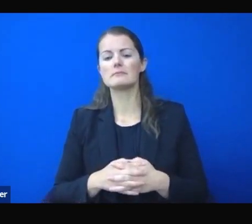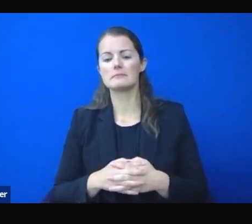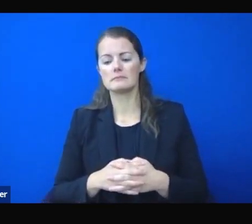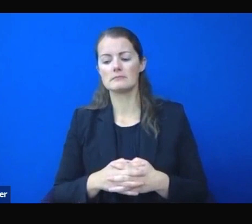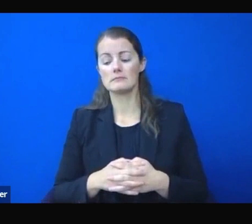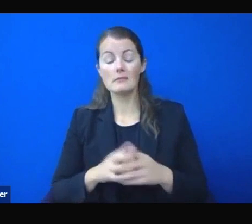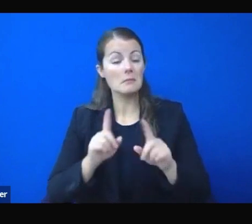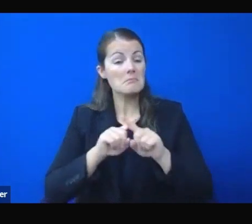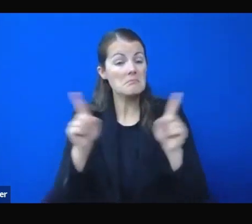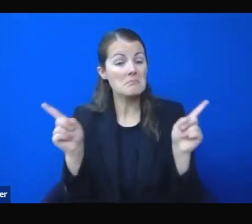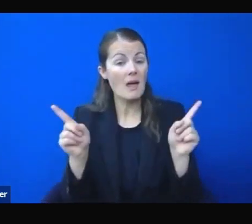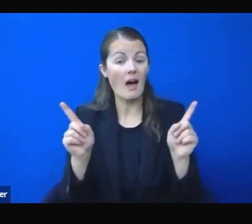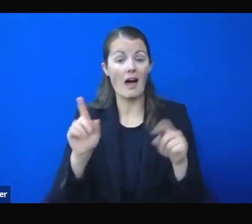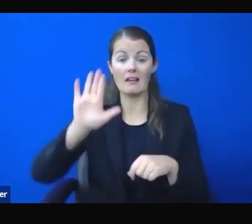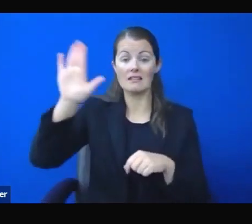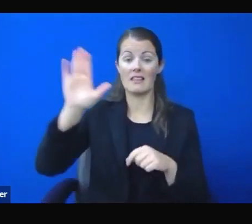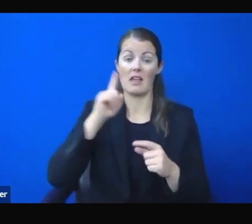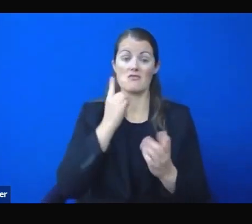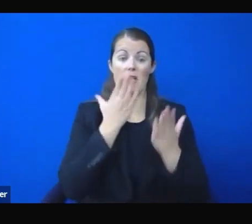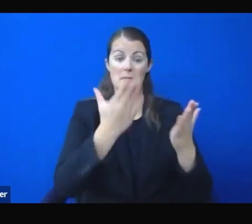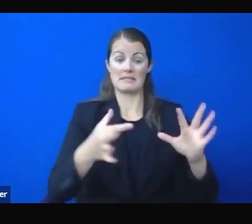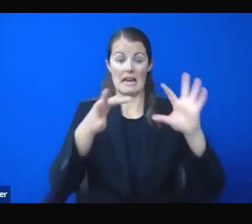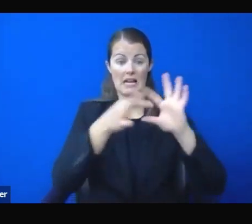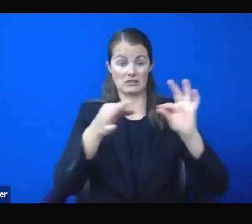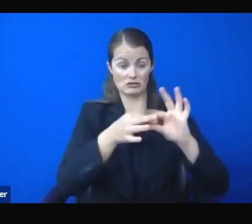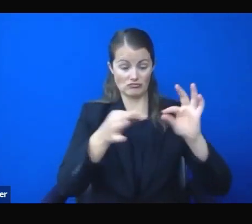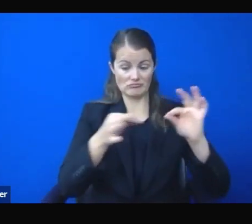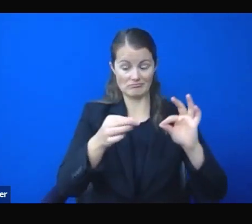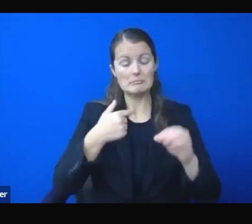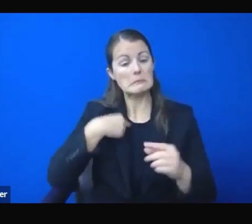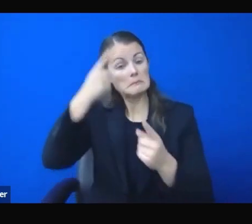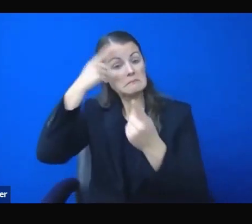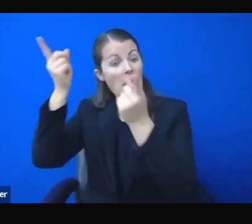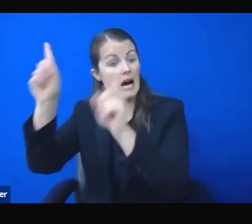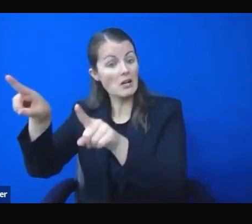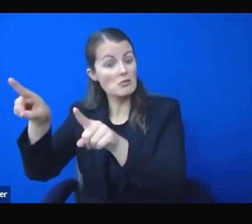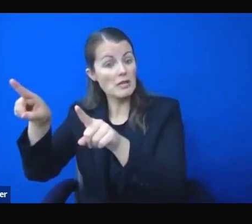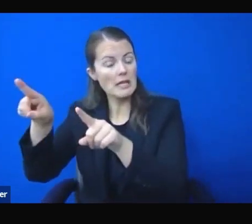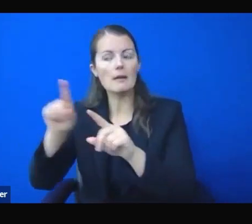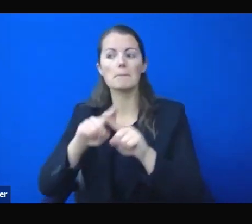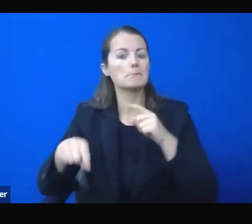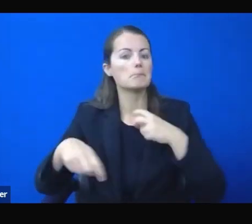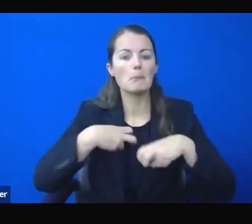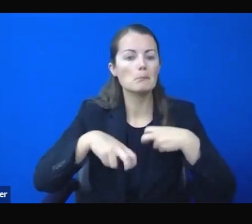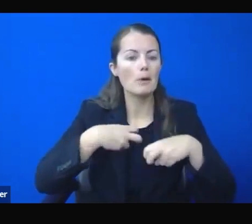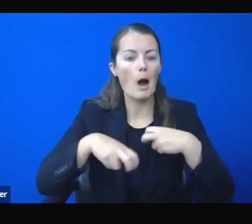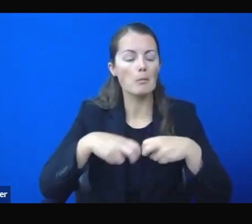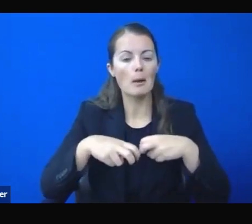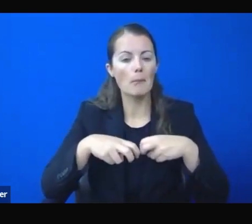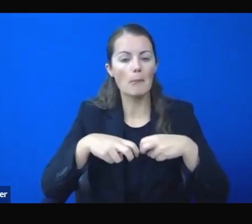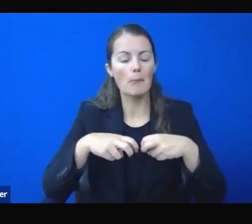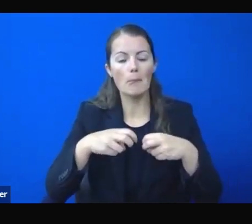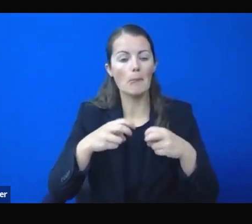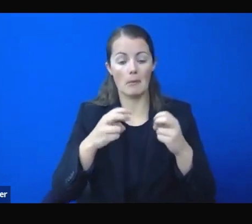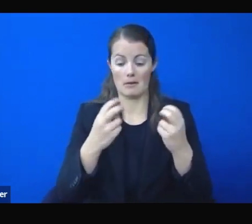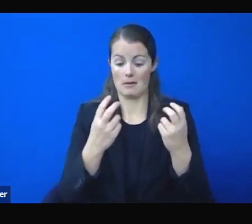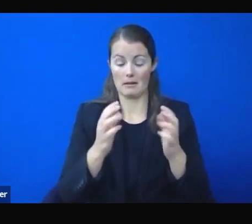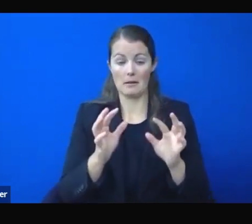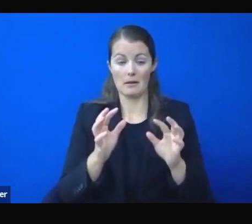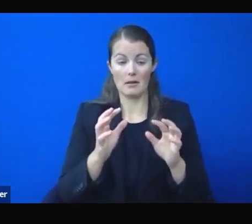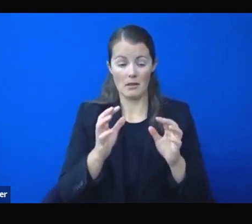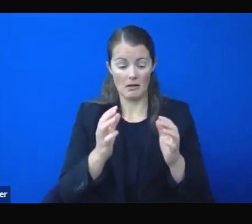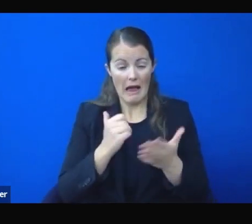agree with them. The problem we have is a mitigation policy that most successfully stemmed the tide in Nevada was our complete shutdown.